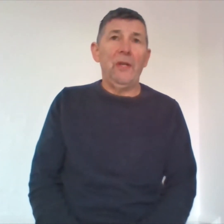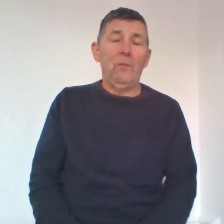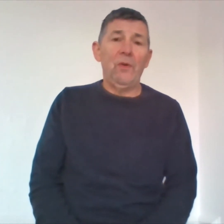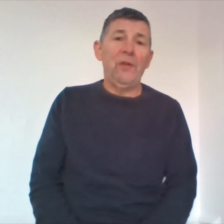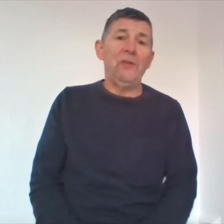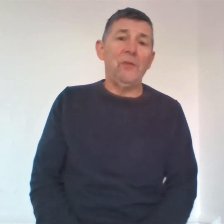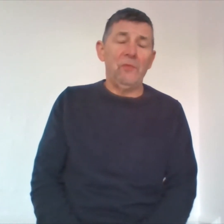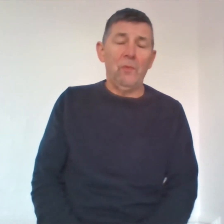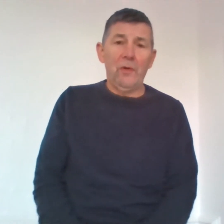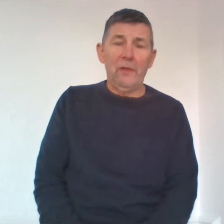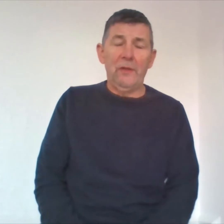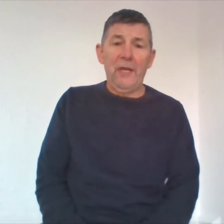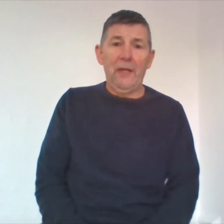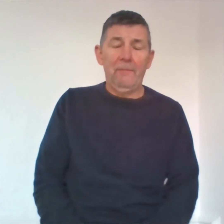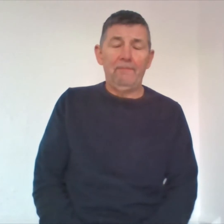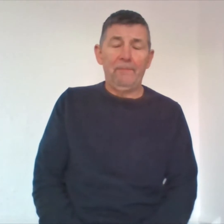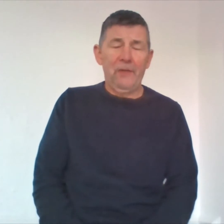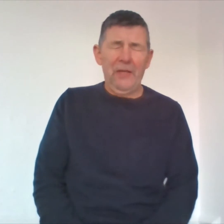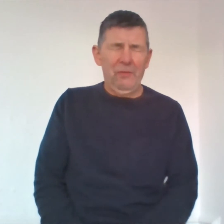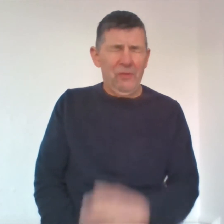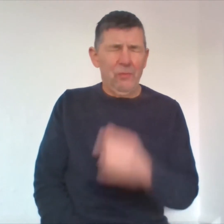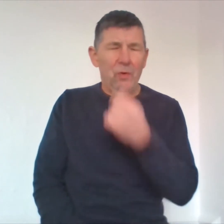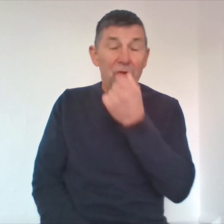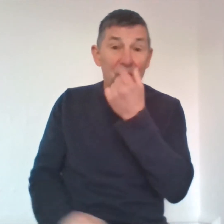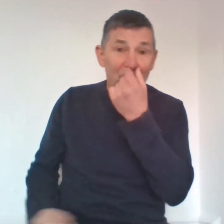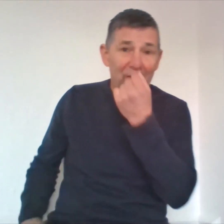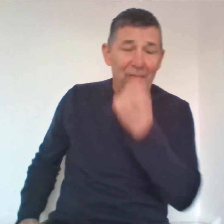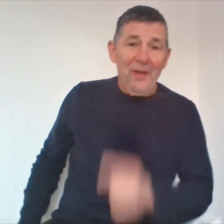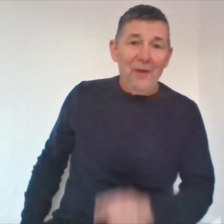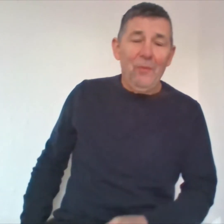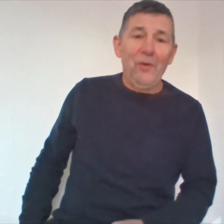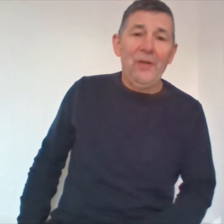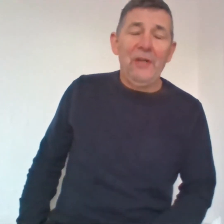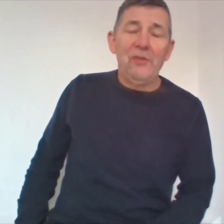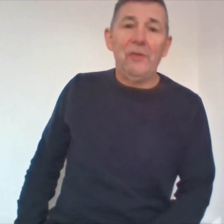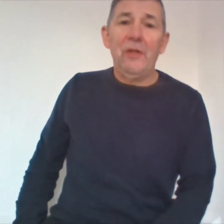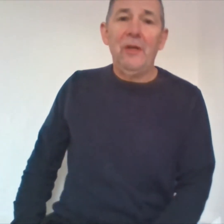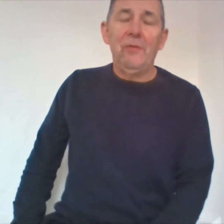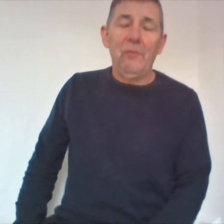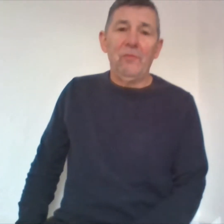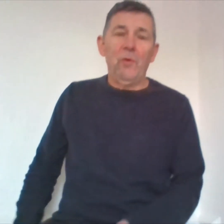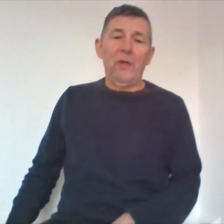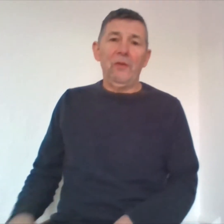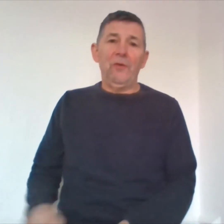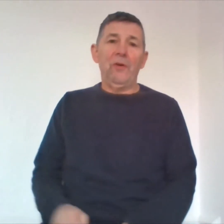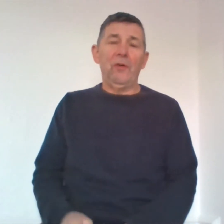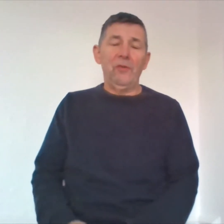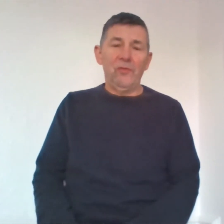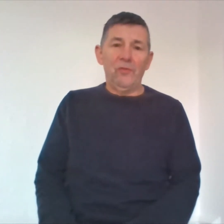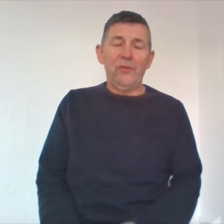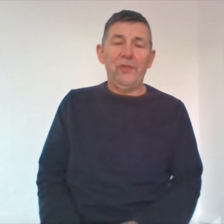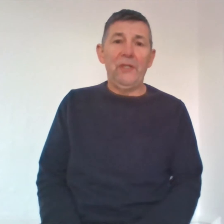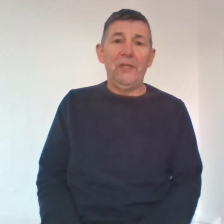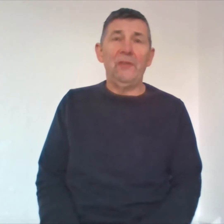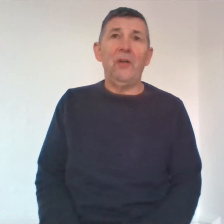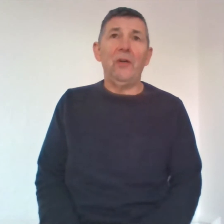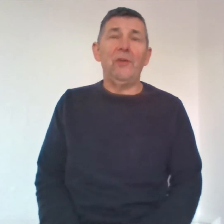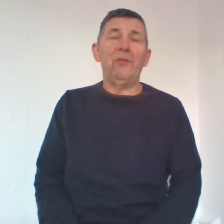day and one day she was walking the day she would walk the dog one day she was walking the dog her usual routine and she heard this